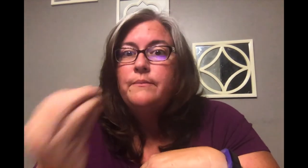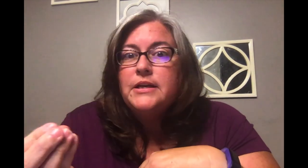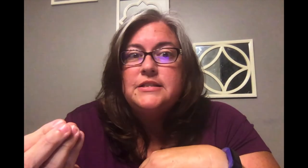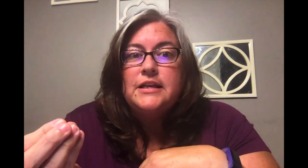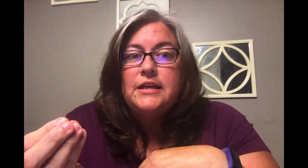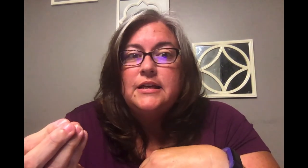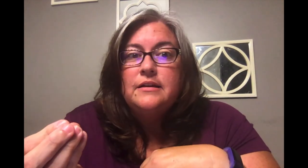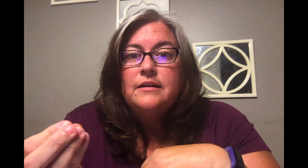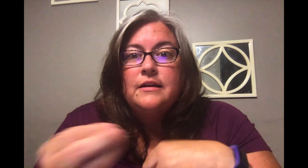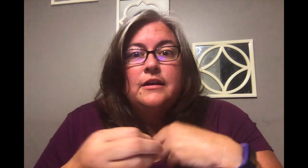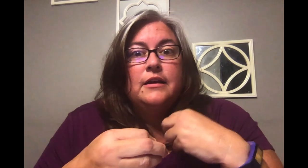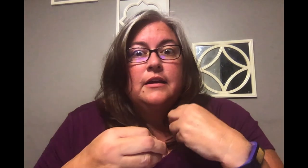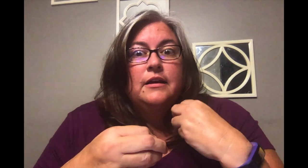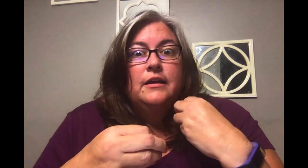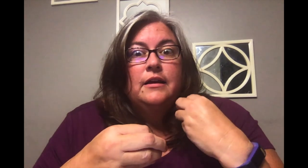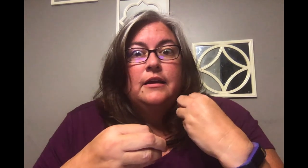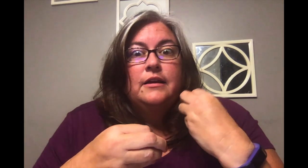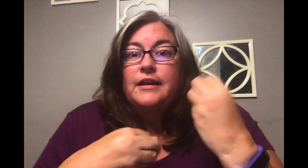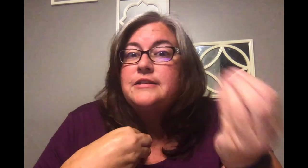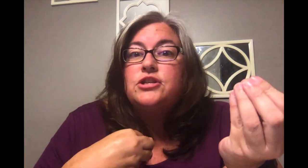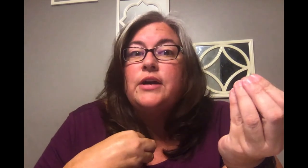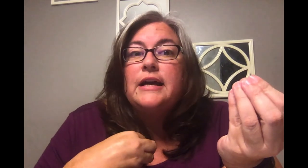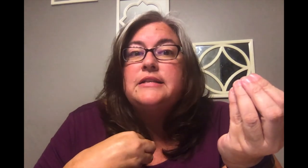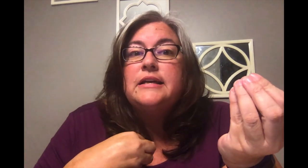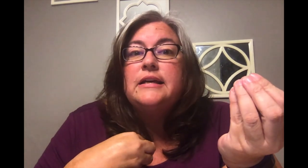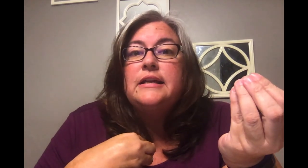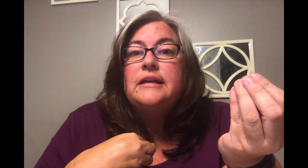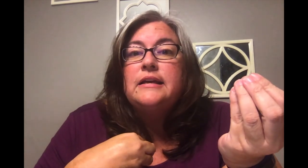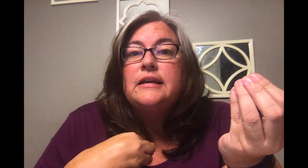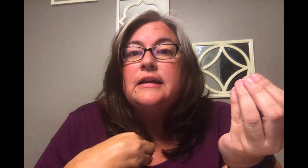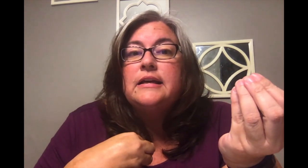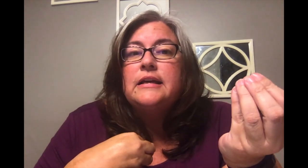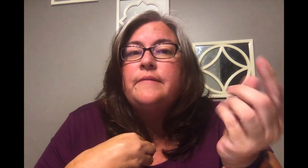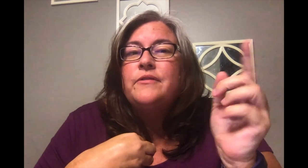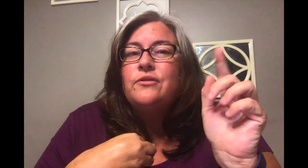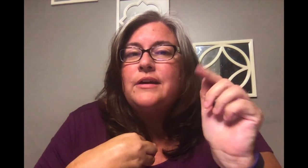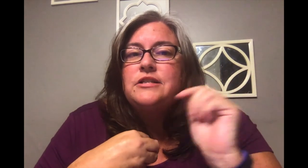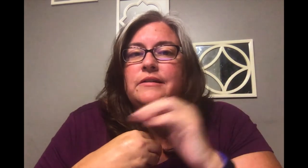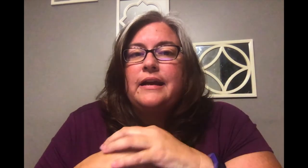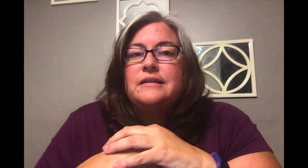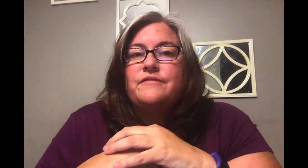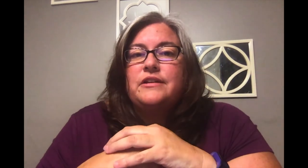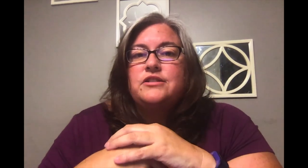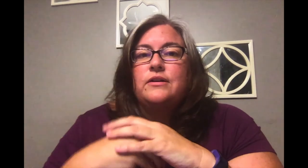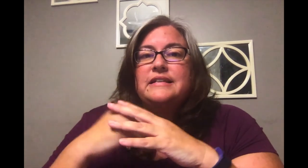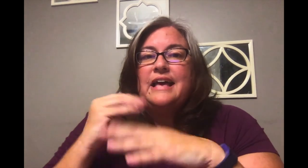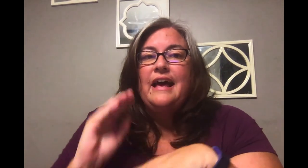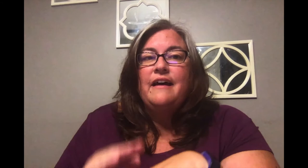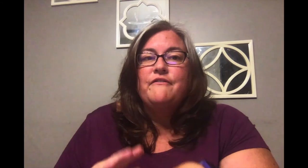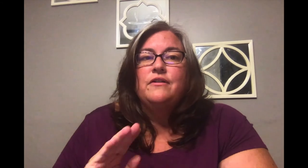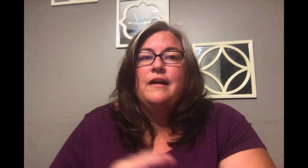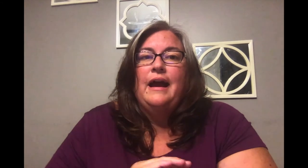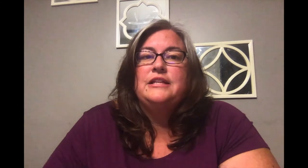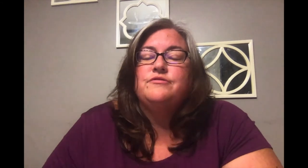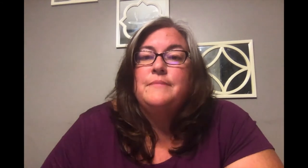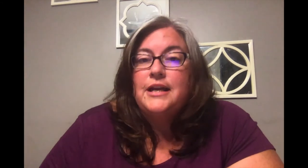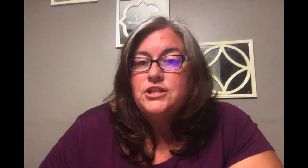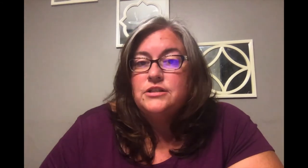busy You get distracted Raise your hands If an adult Has ever Had to remind you